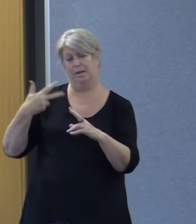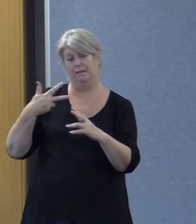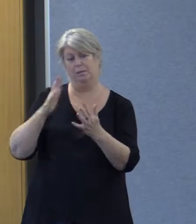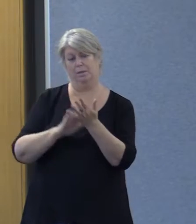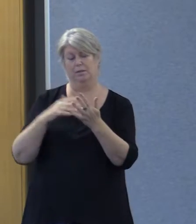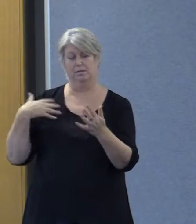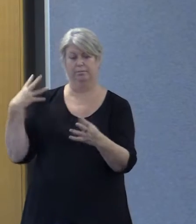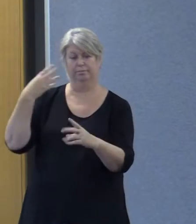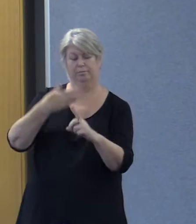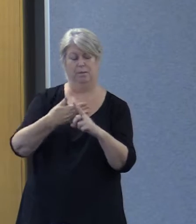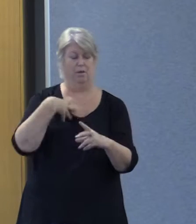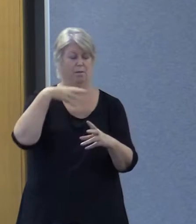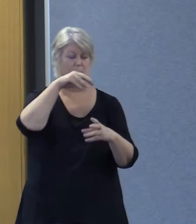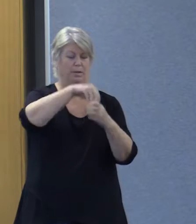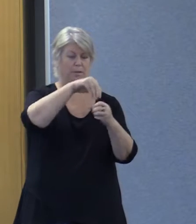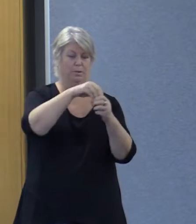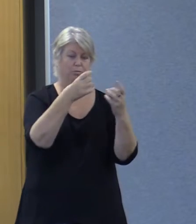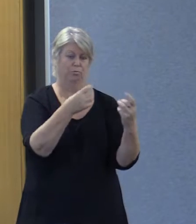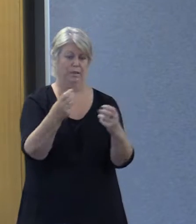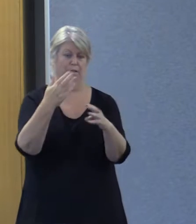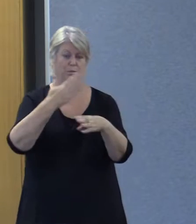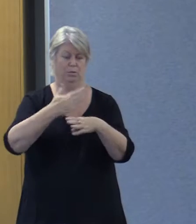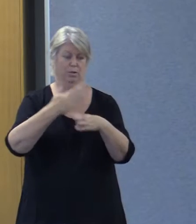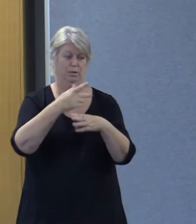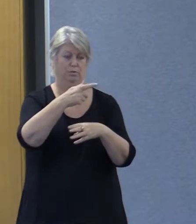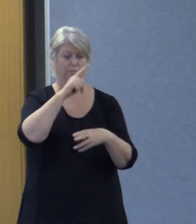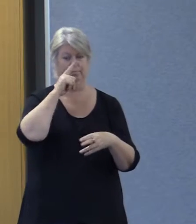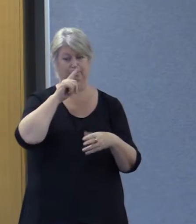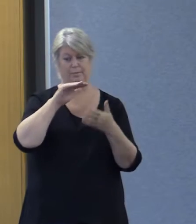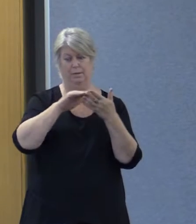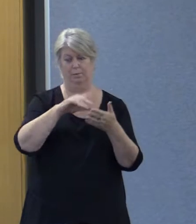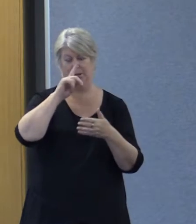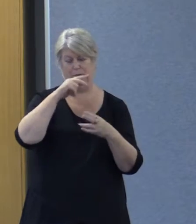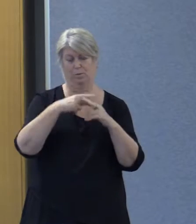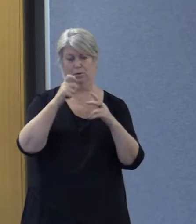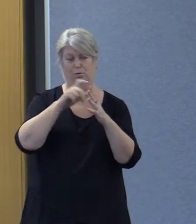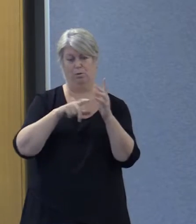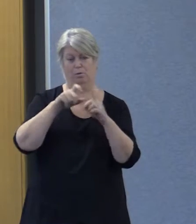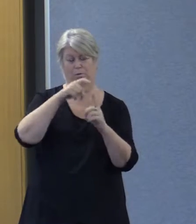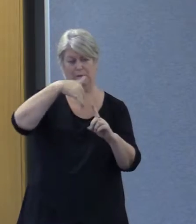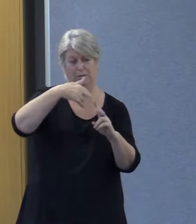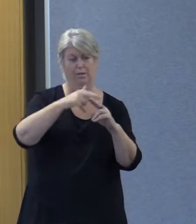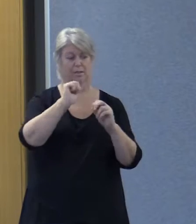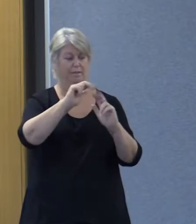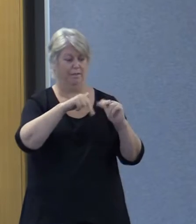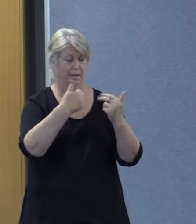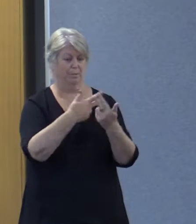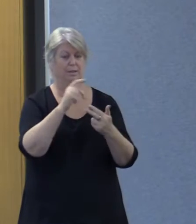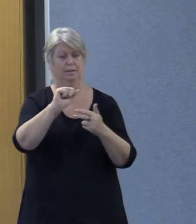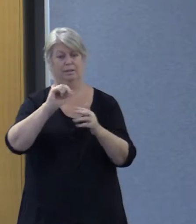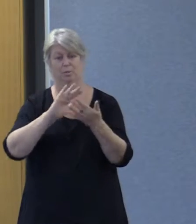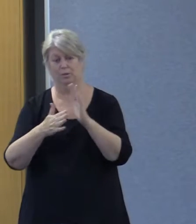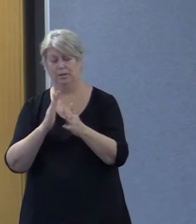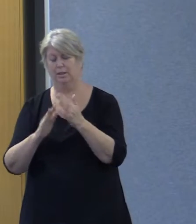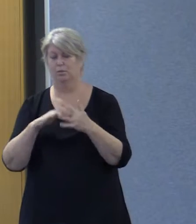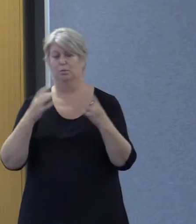participant readiness work that's been undertaken to assist people from cold backgrounds, their families and communities to prepare